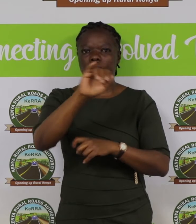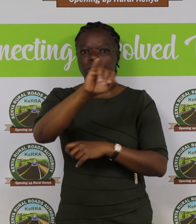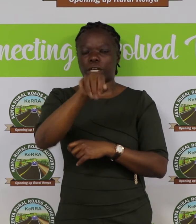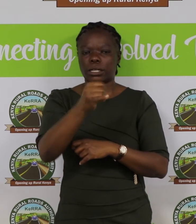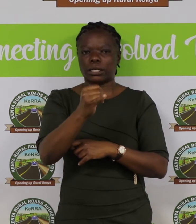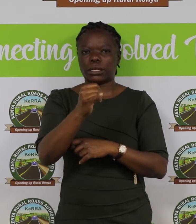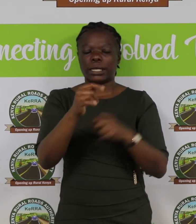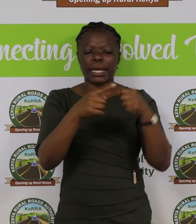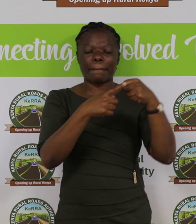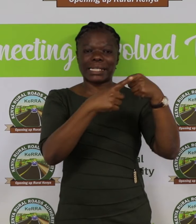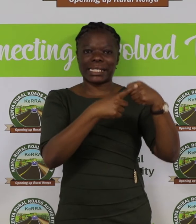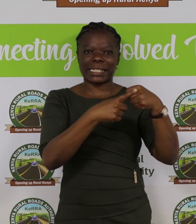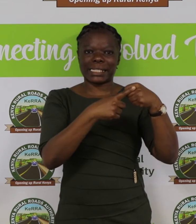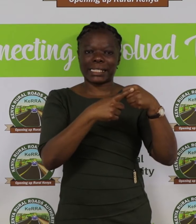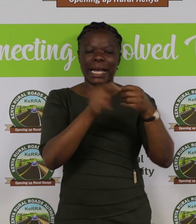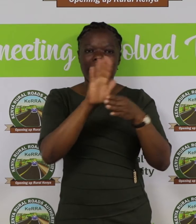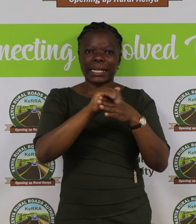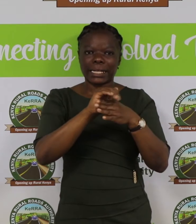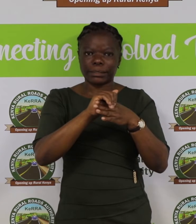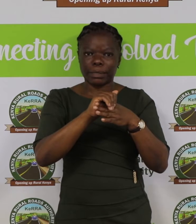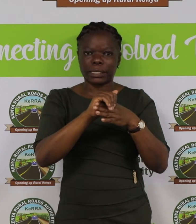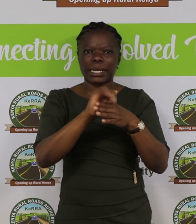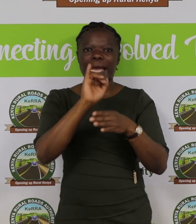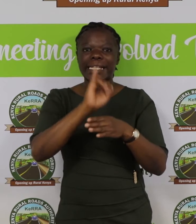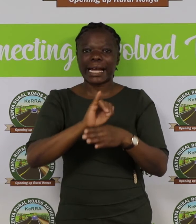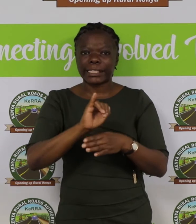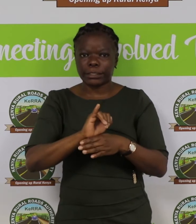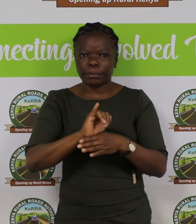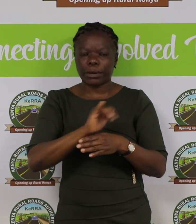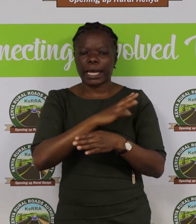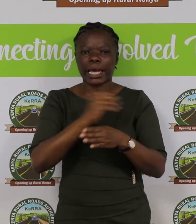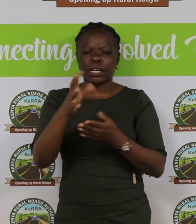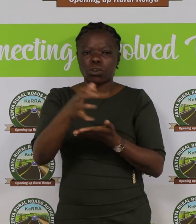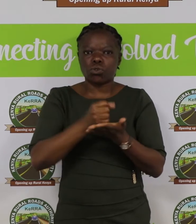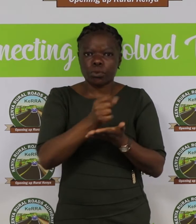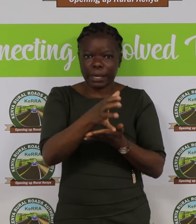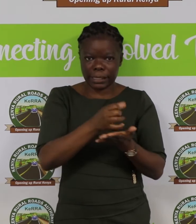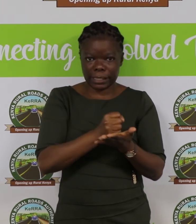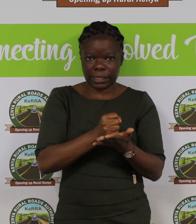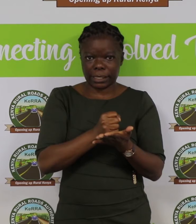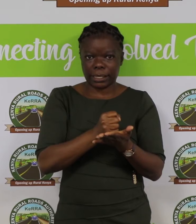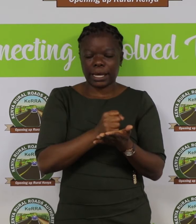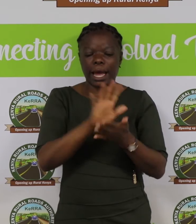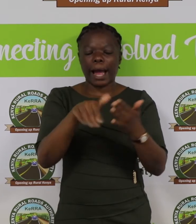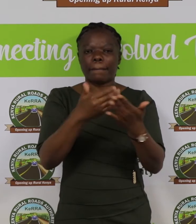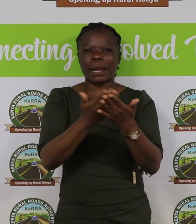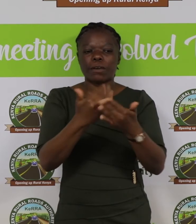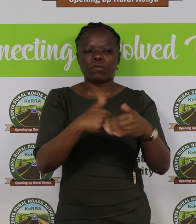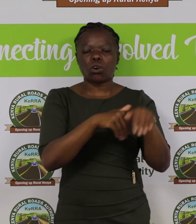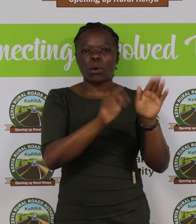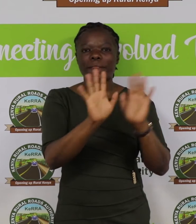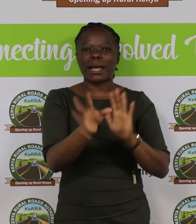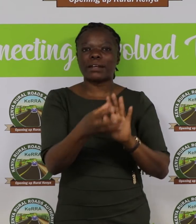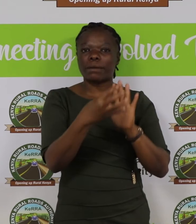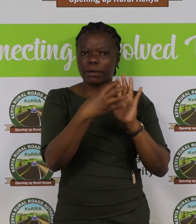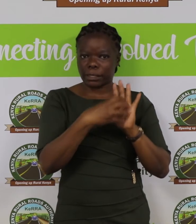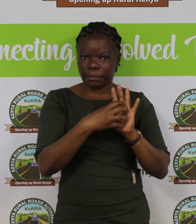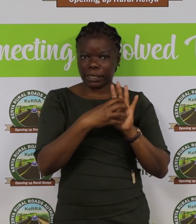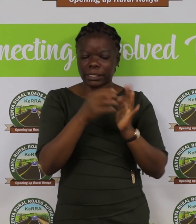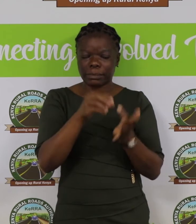6. Attachments, internships and recruitment. Apply as per advertisement,